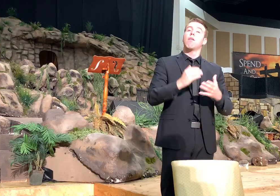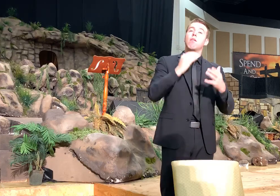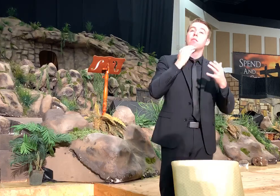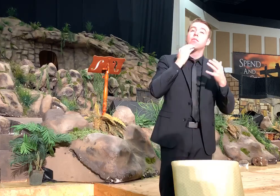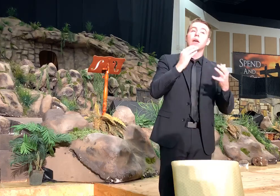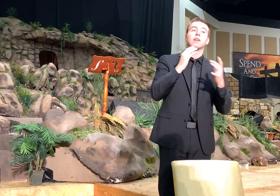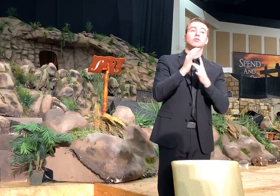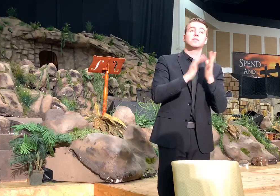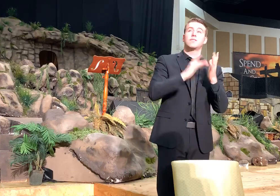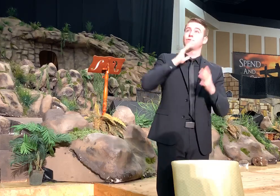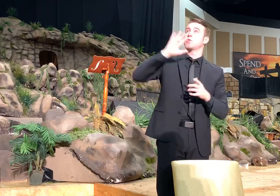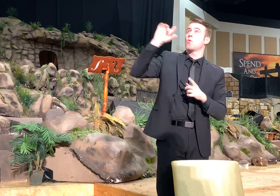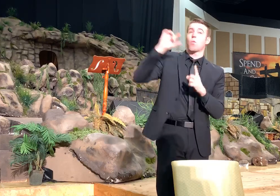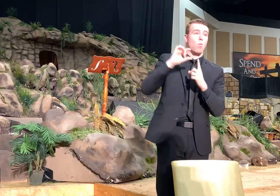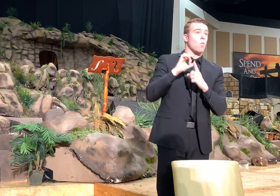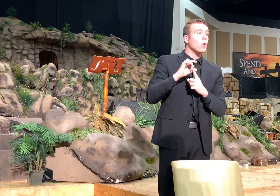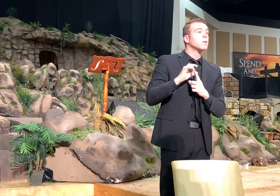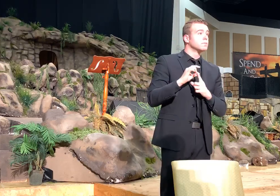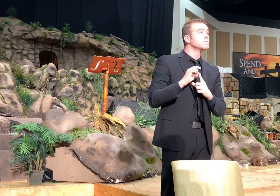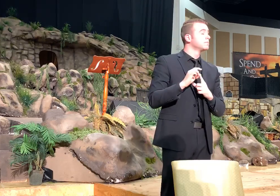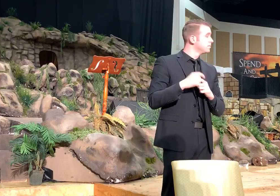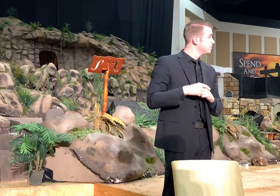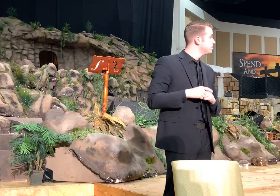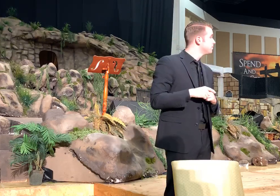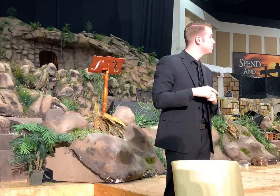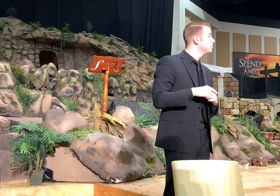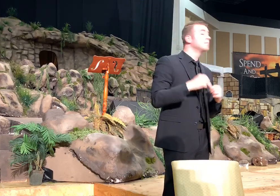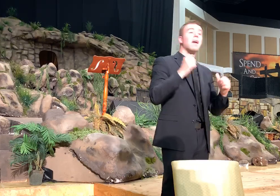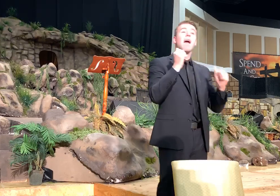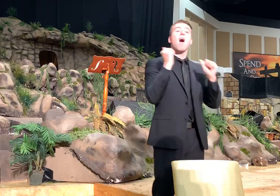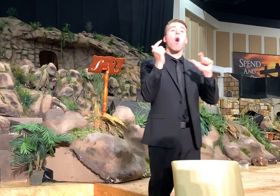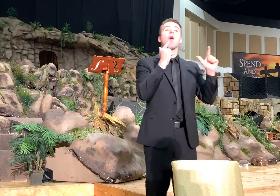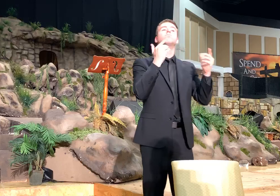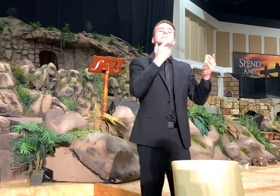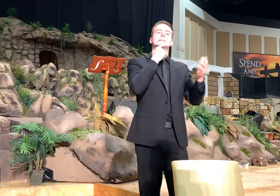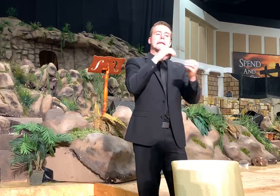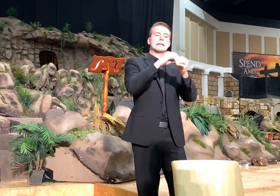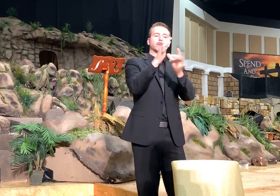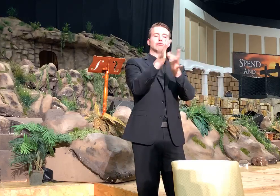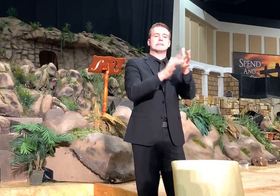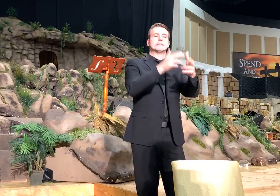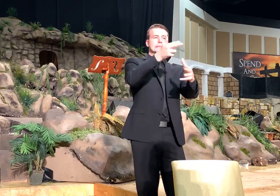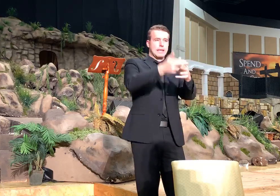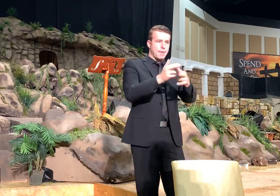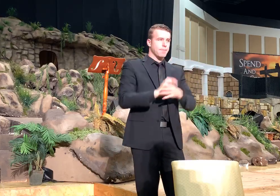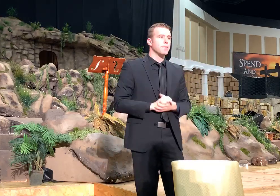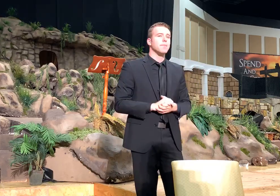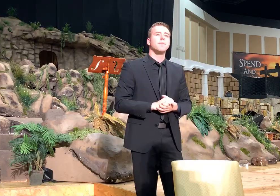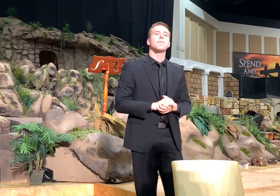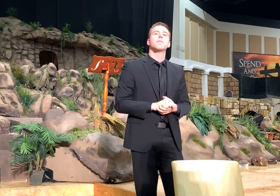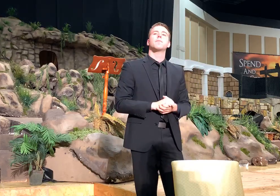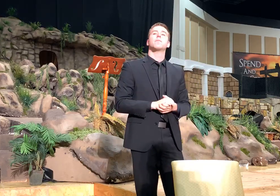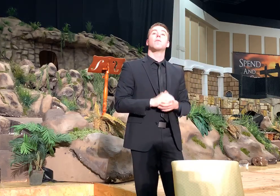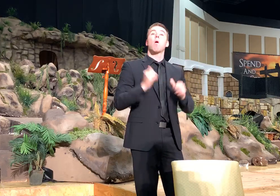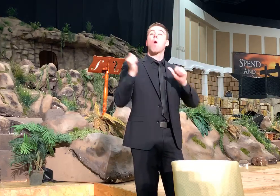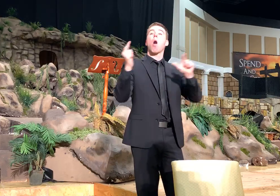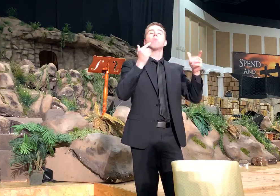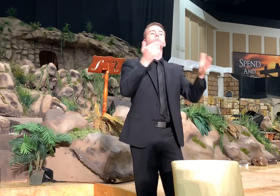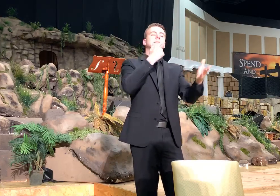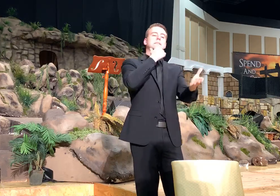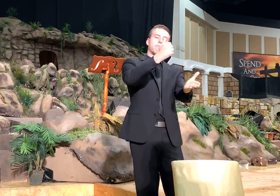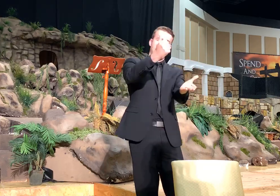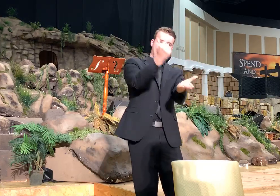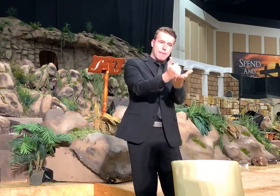thank you, Jesus, for your word. Everybody said in Jesus name. Everybody said,